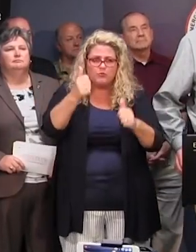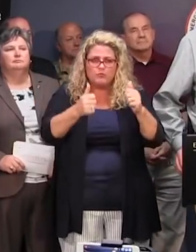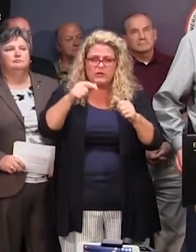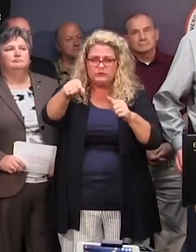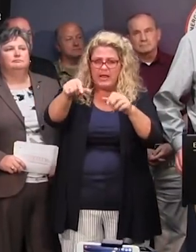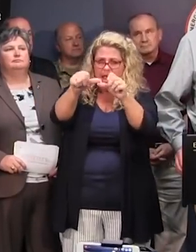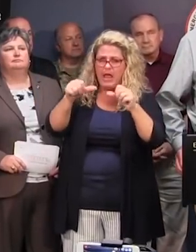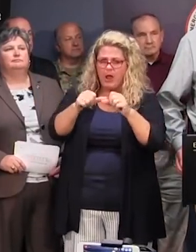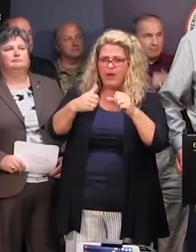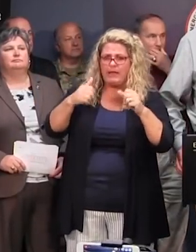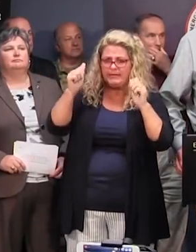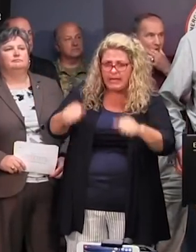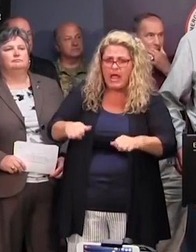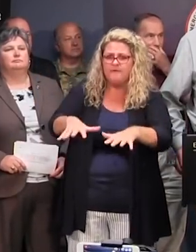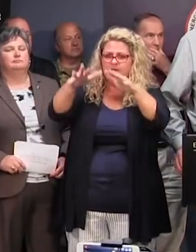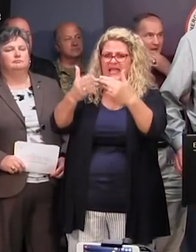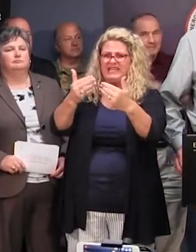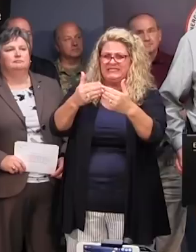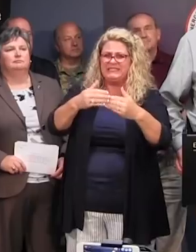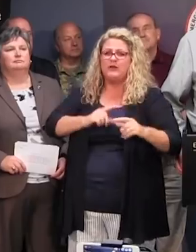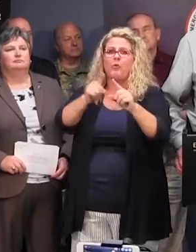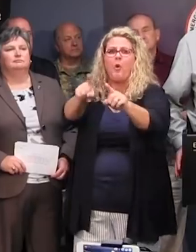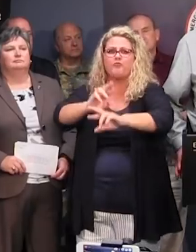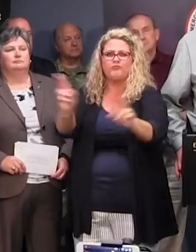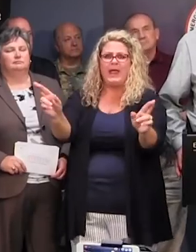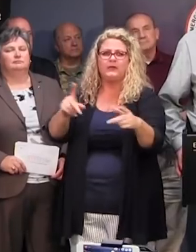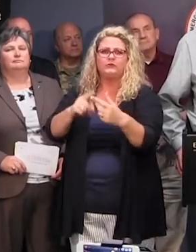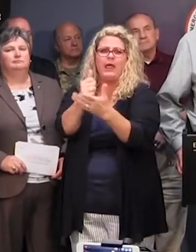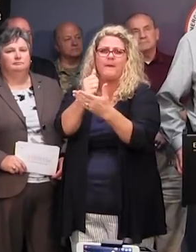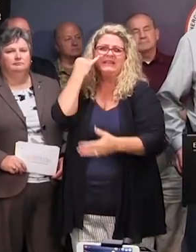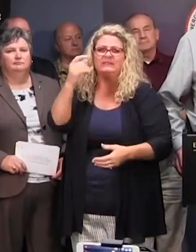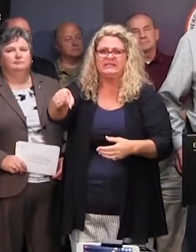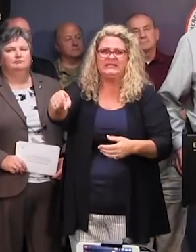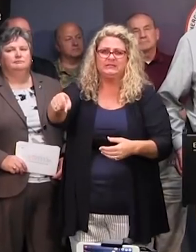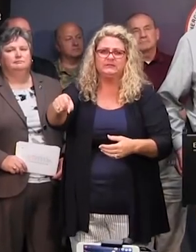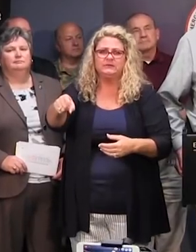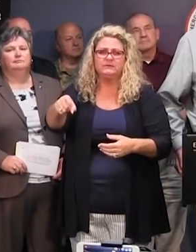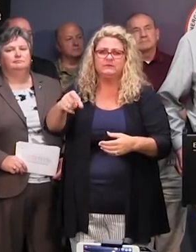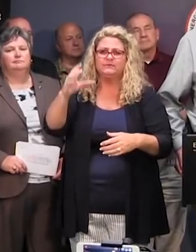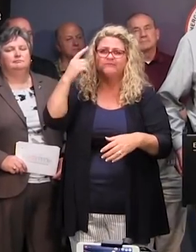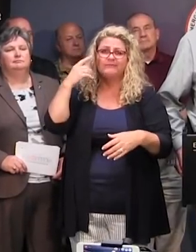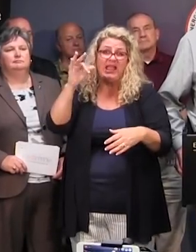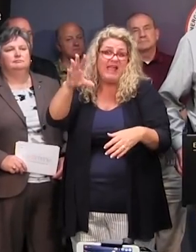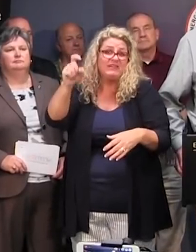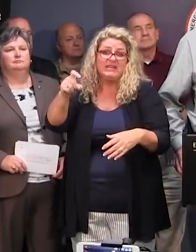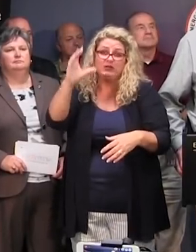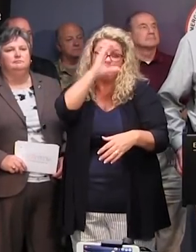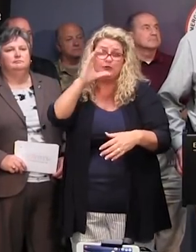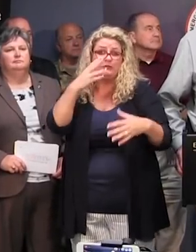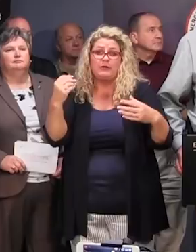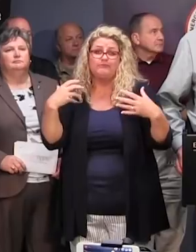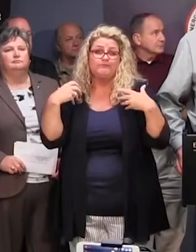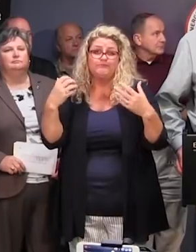to be flooded so that we can preposition and be prepared to move into those areas for search and rescue for those that